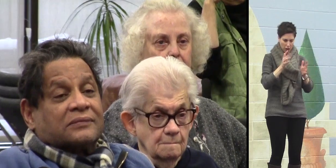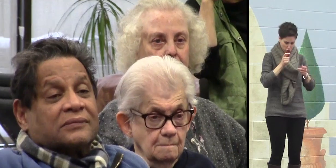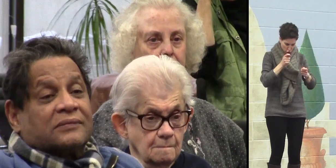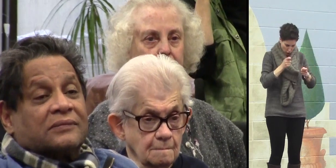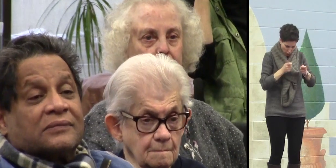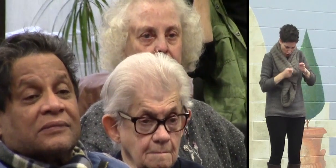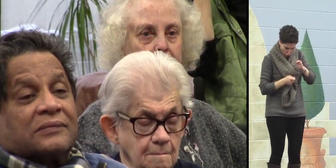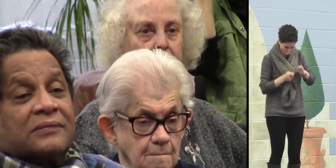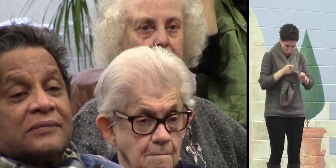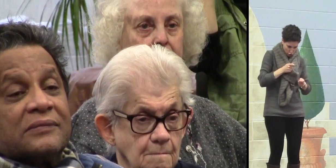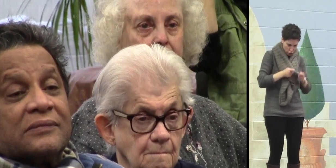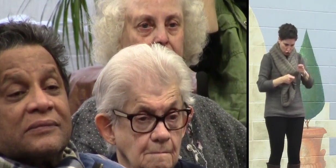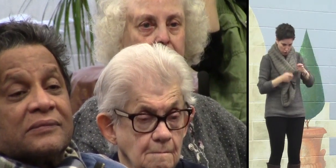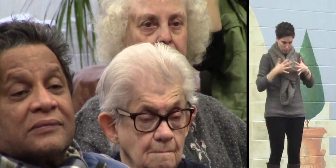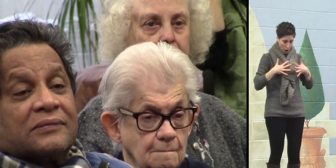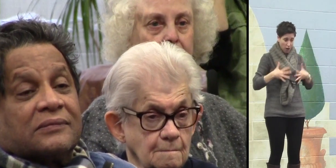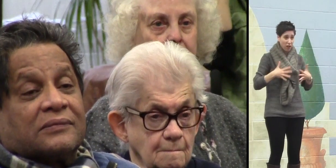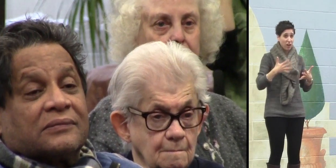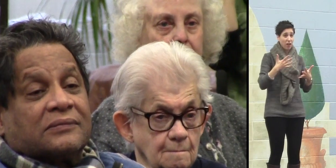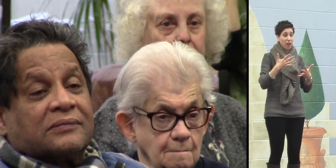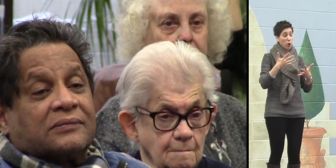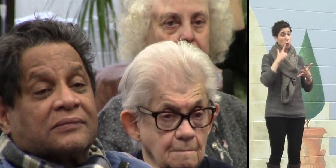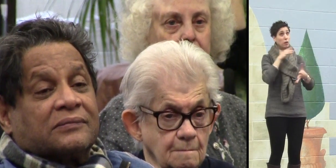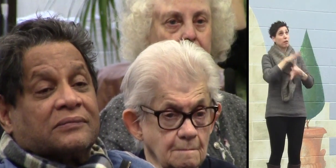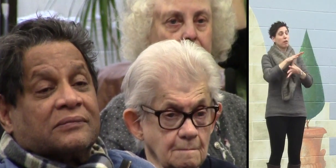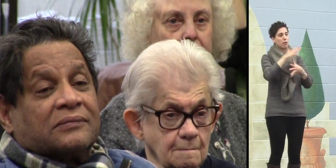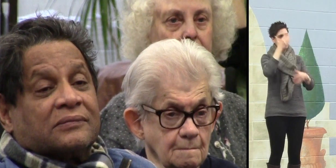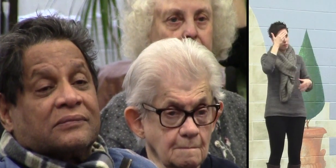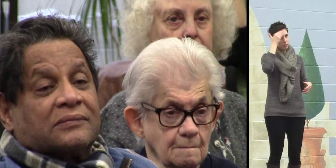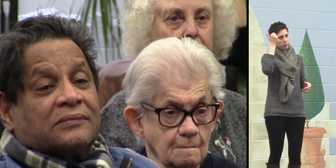The most important thing probably is your memory starts to go down.